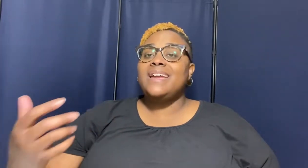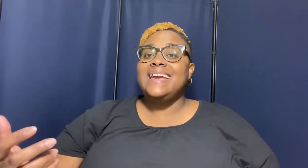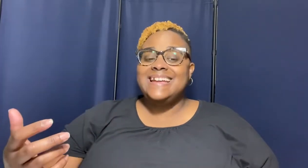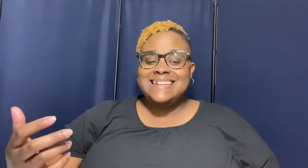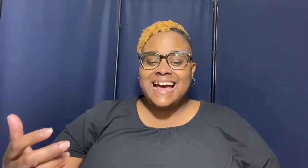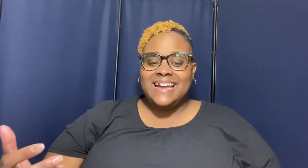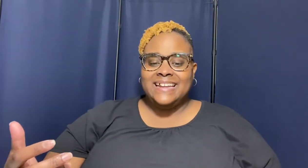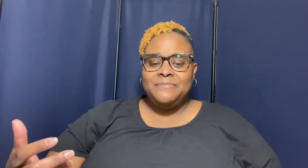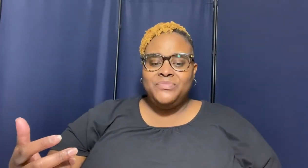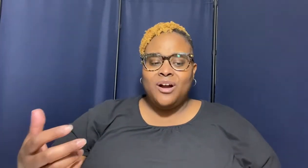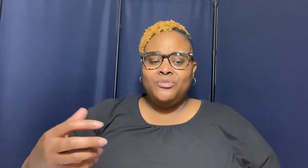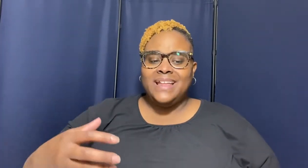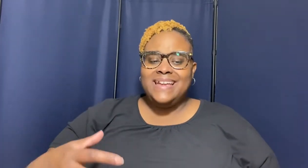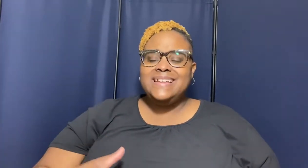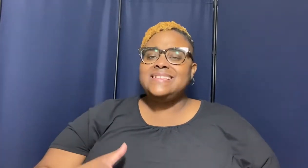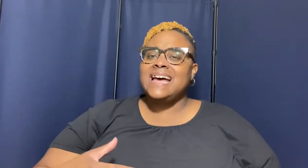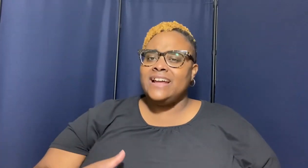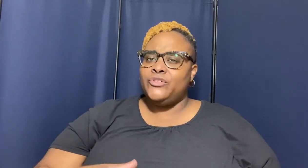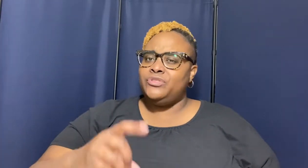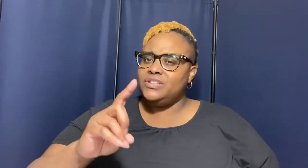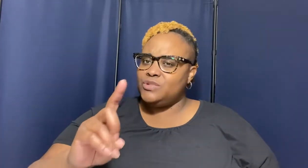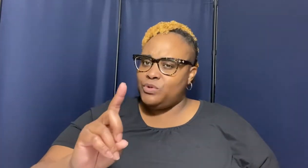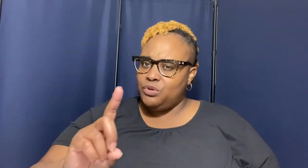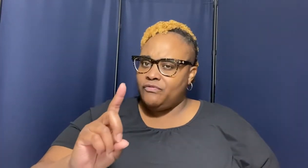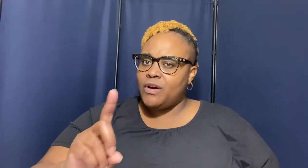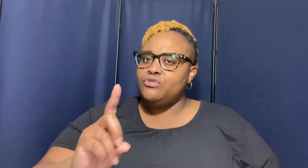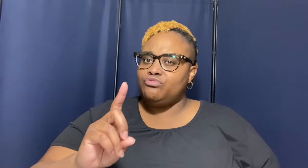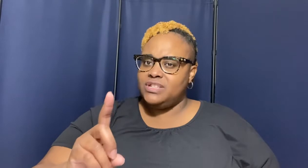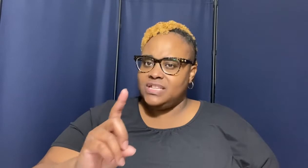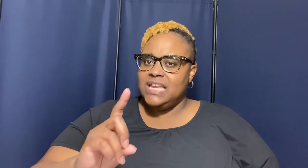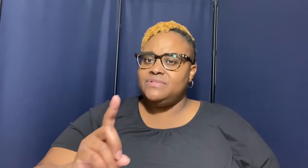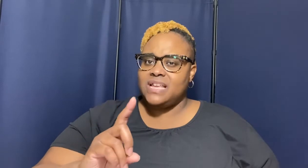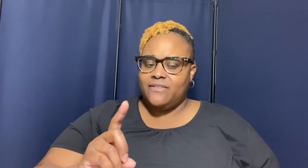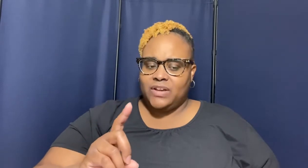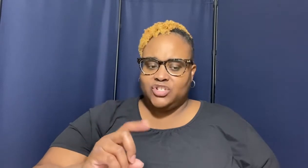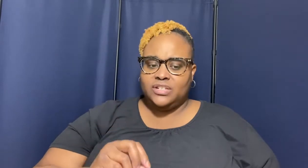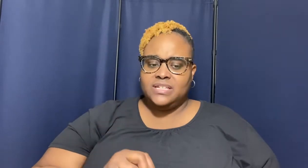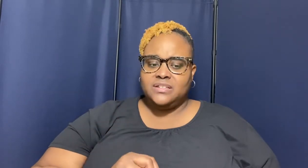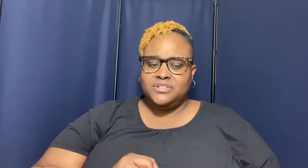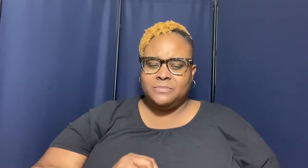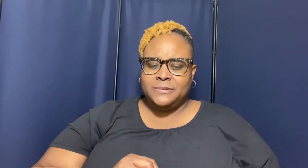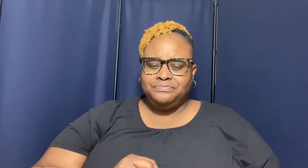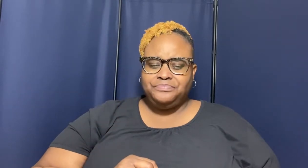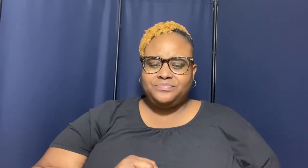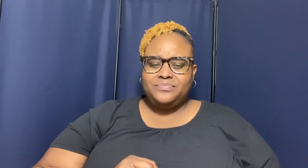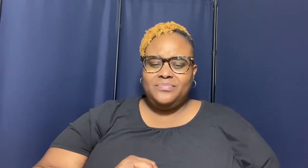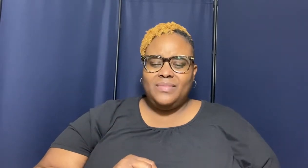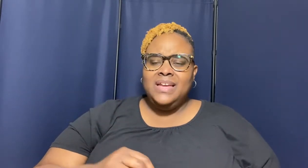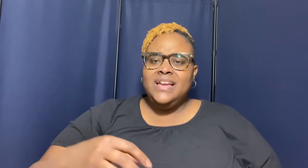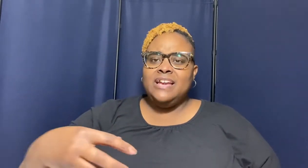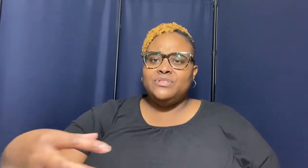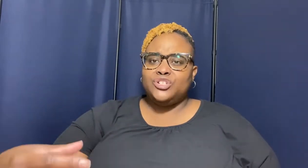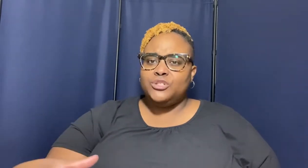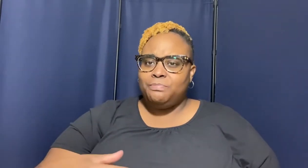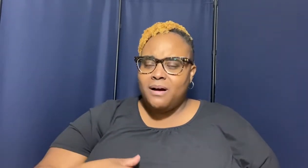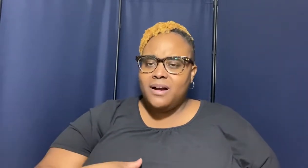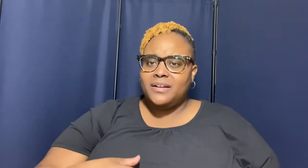ignited on the inside of you this is when you first receive salvation listen to me it was a spark